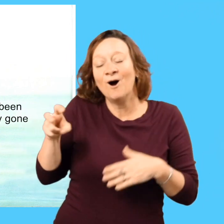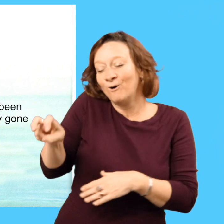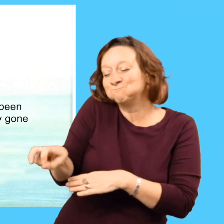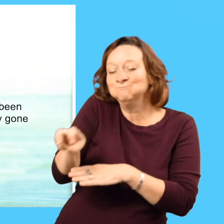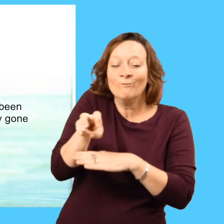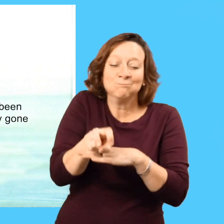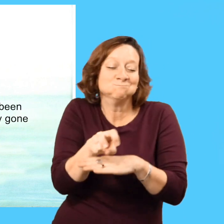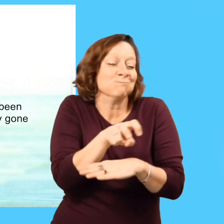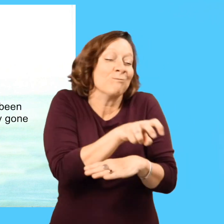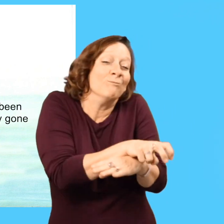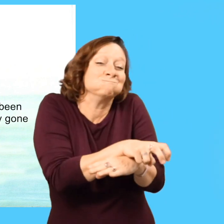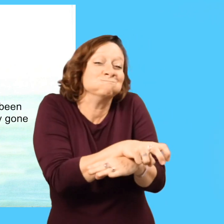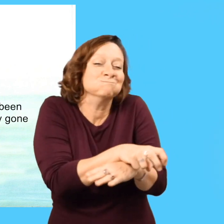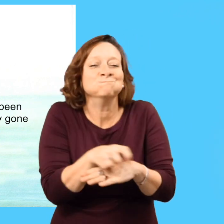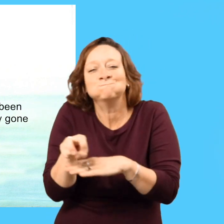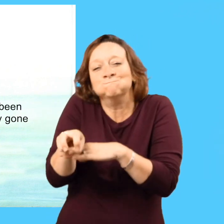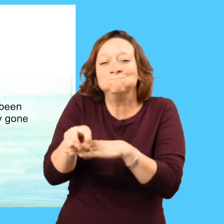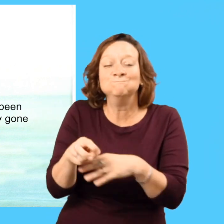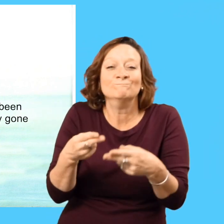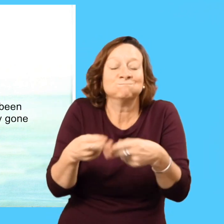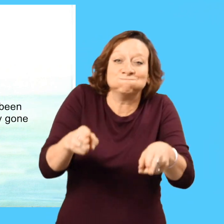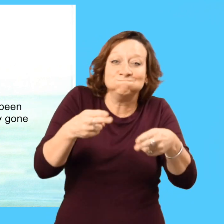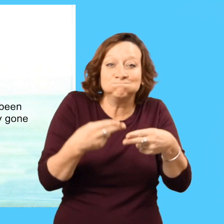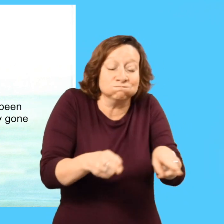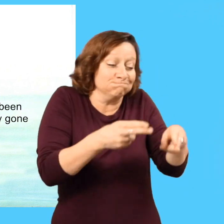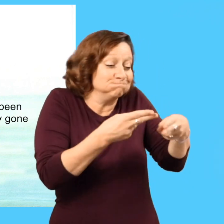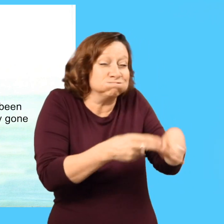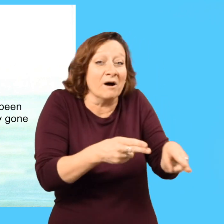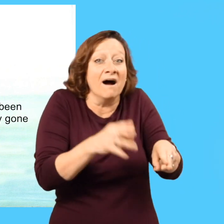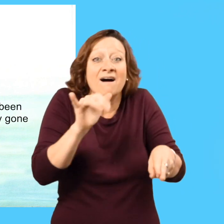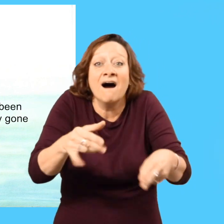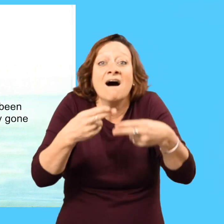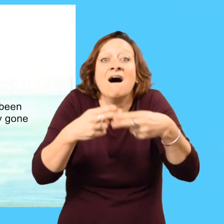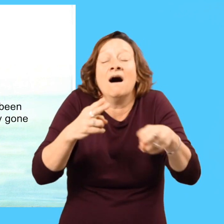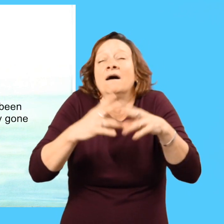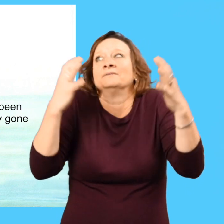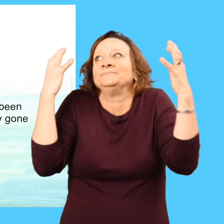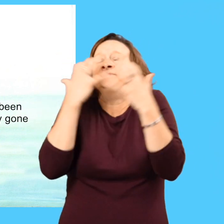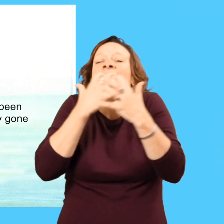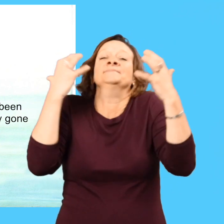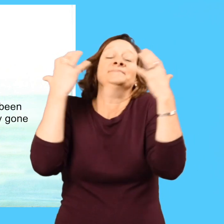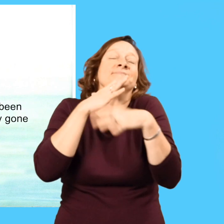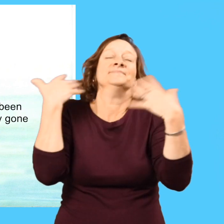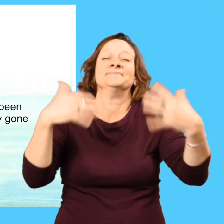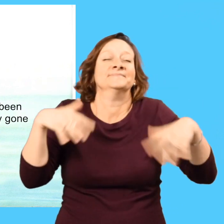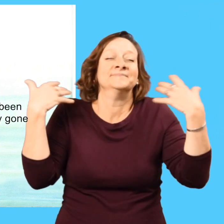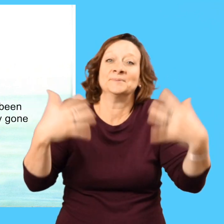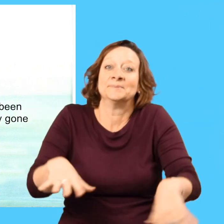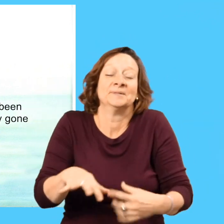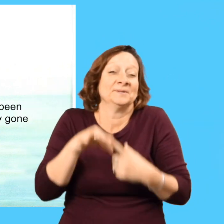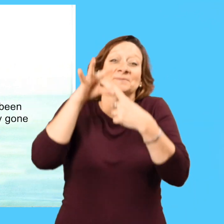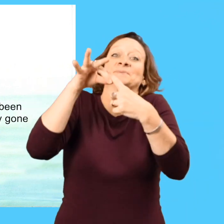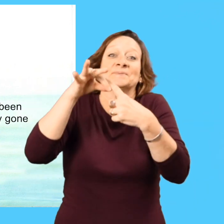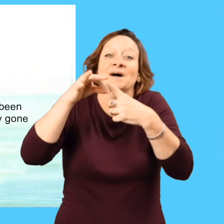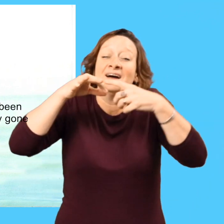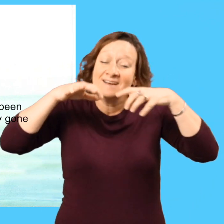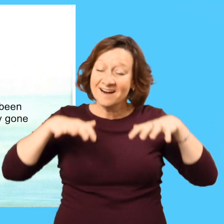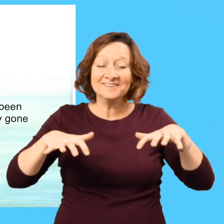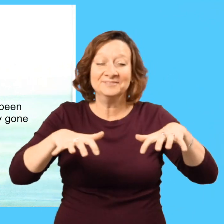gone on laying extraordinary eggs. Many, many extraordinary